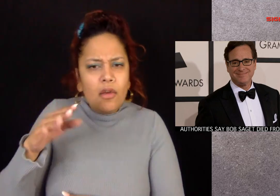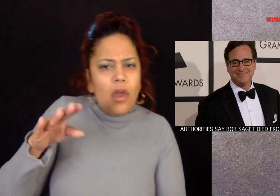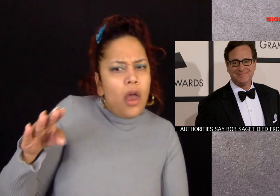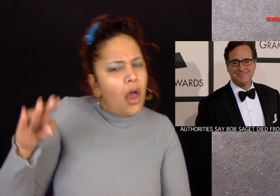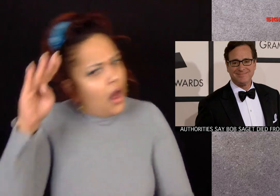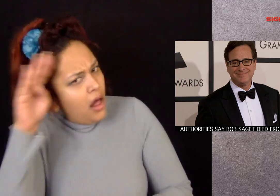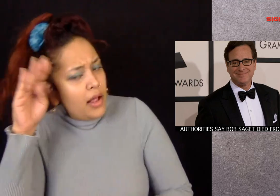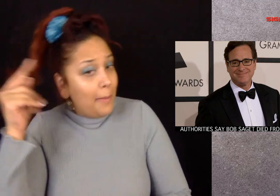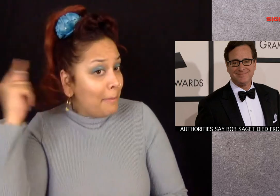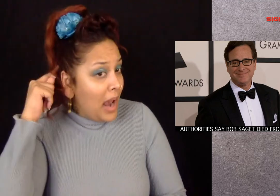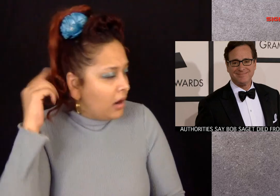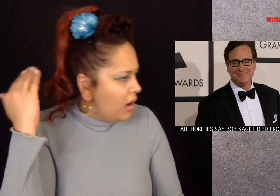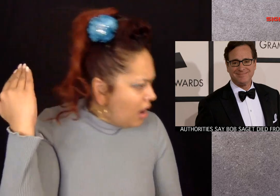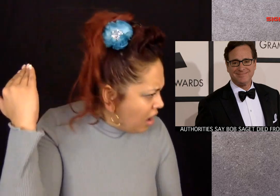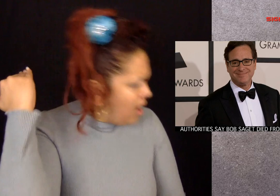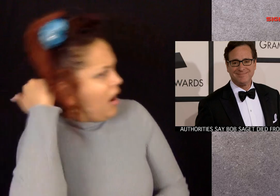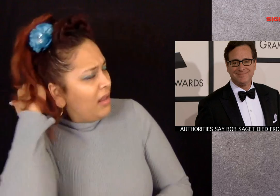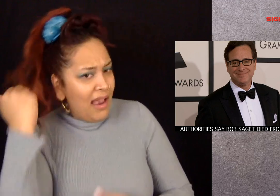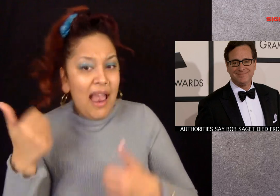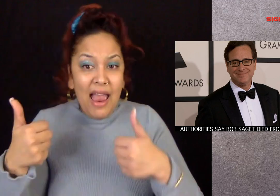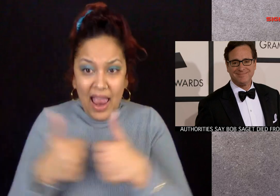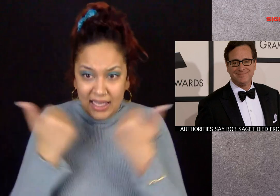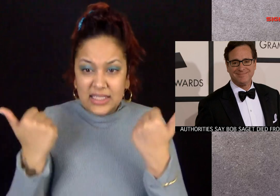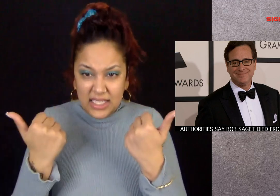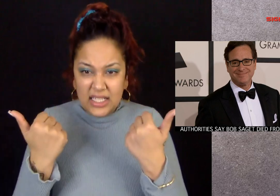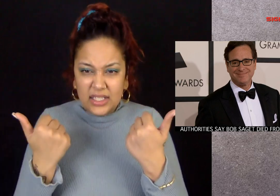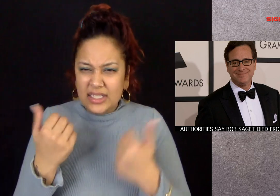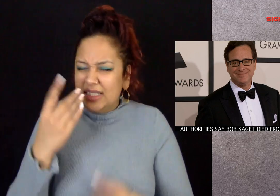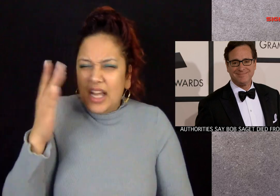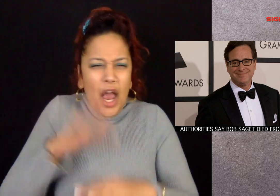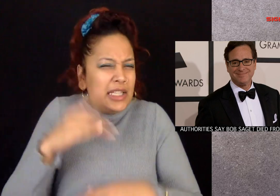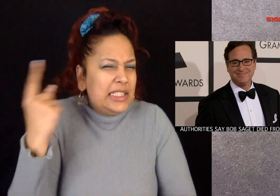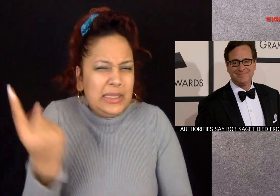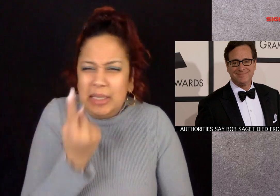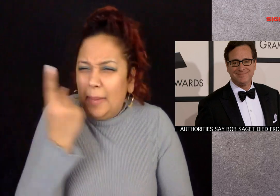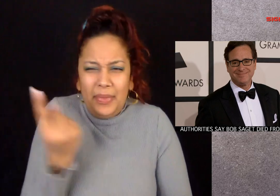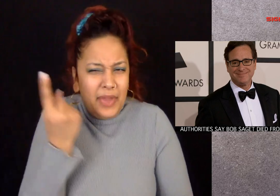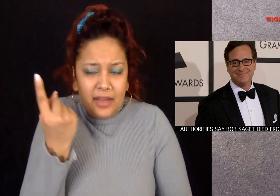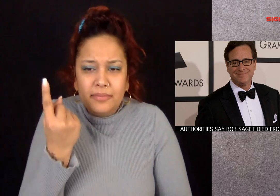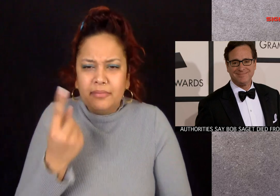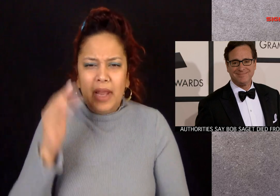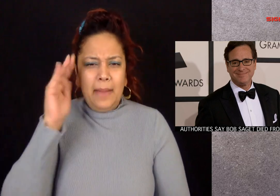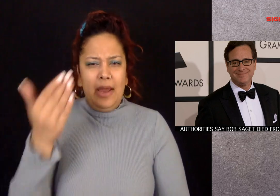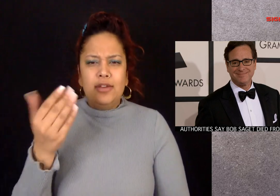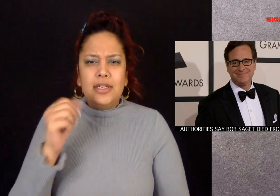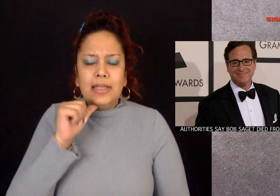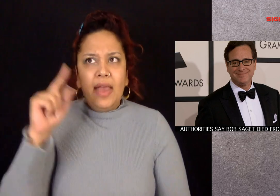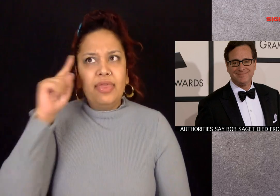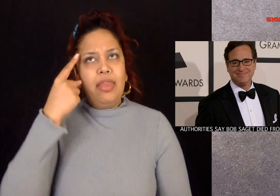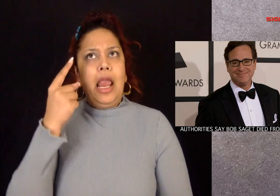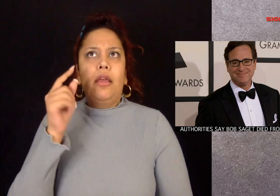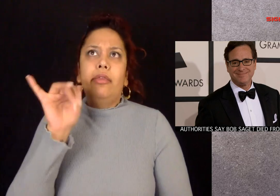The family released a statement saying experts believe Saget accidentally hit the back of his head on something,